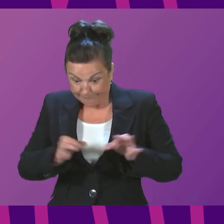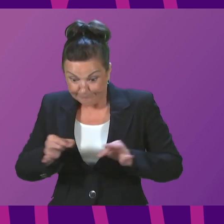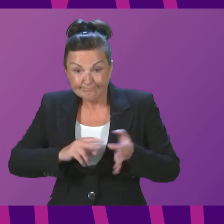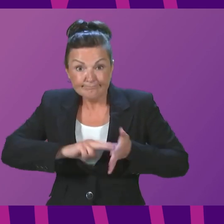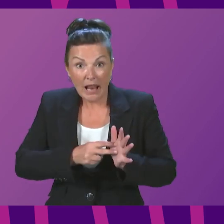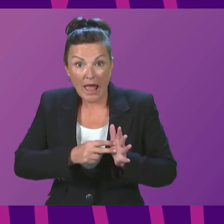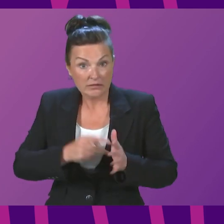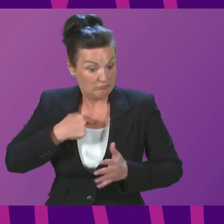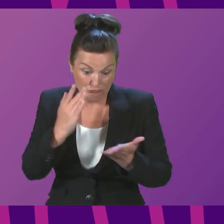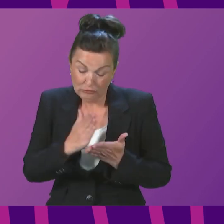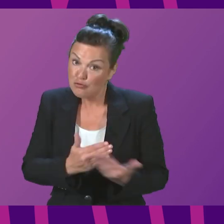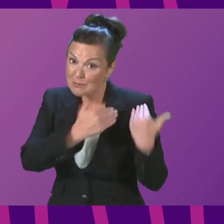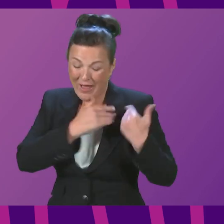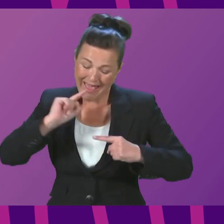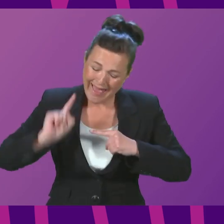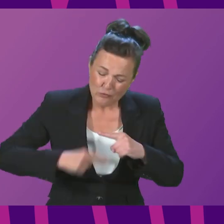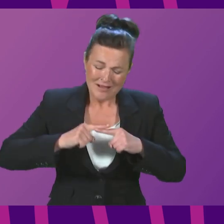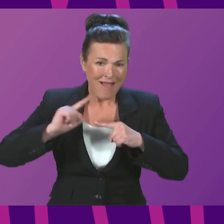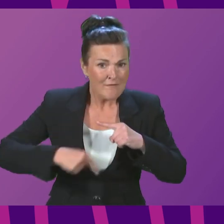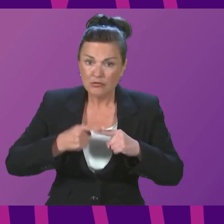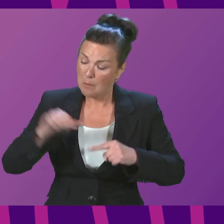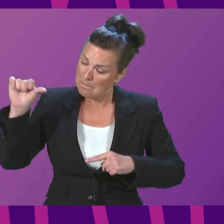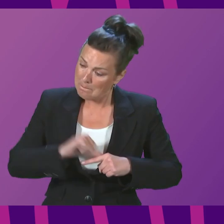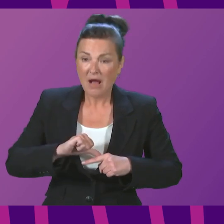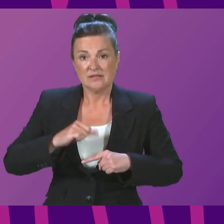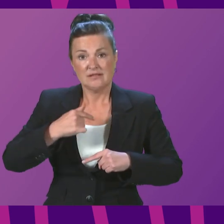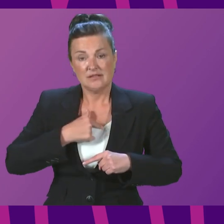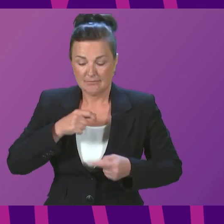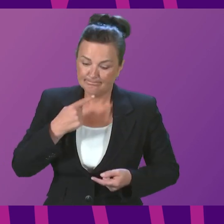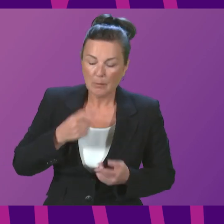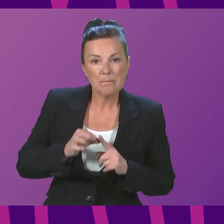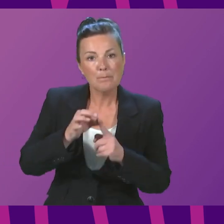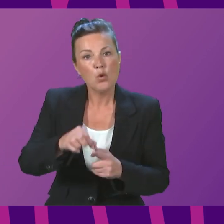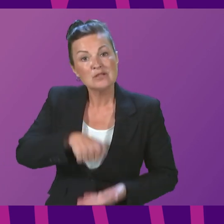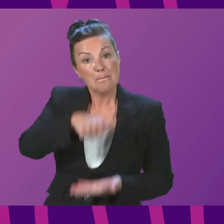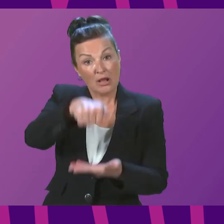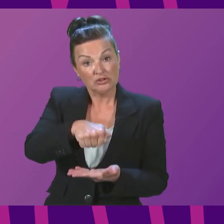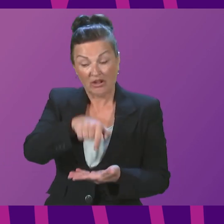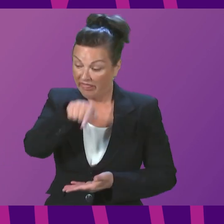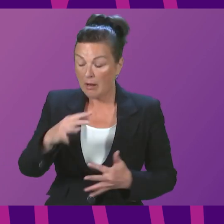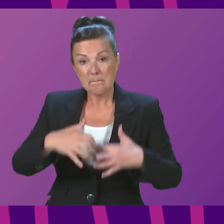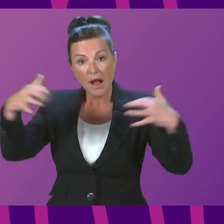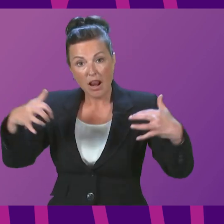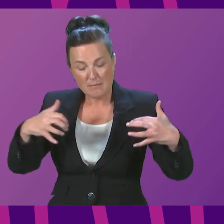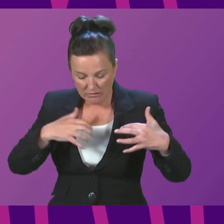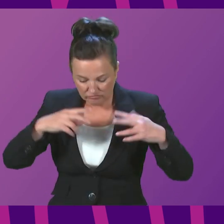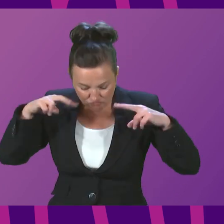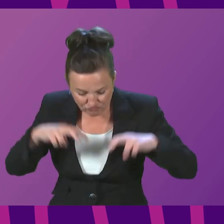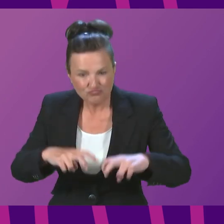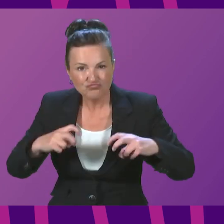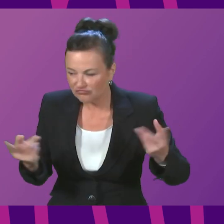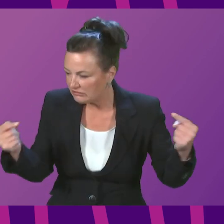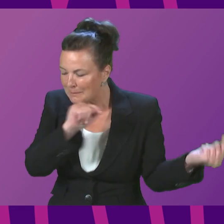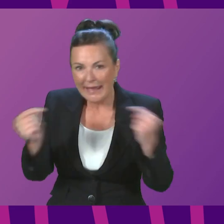each and every year for this Government to put forward a budget and for this Parliament to scrutinise and pass that budget. But the second point I would make, which is one